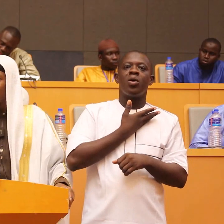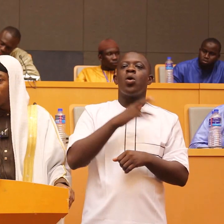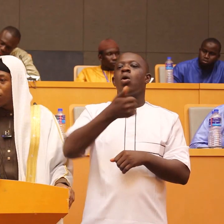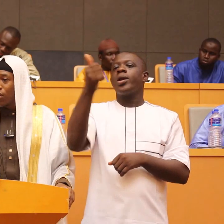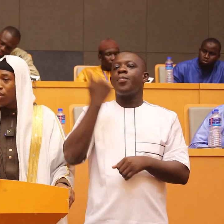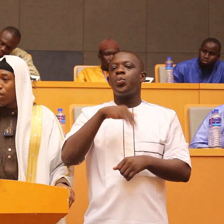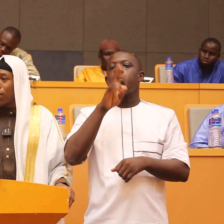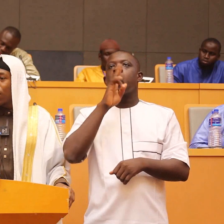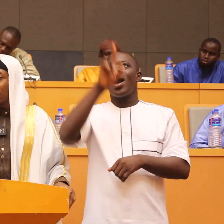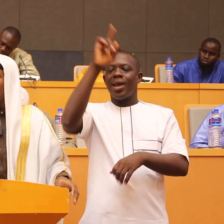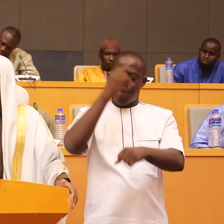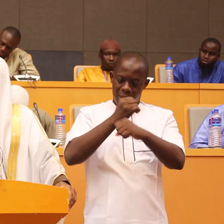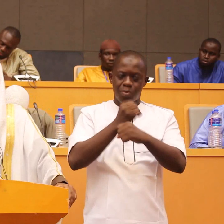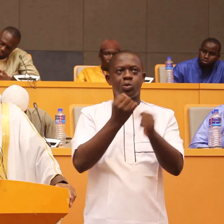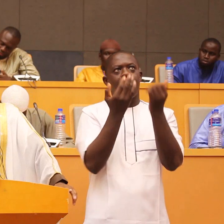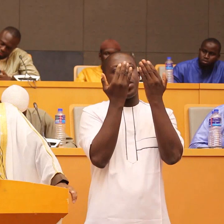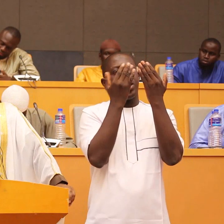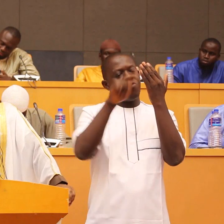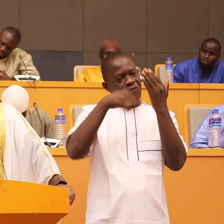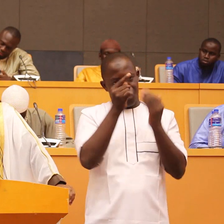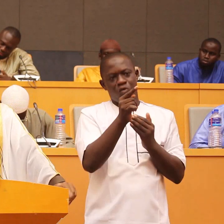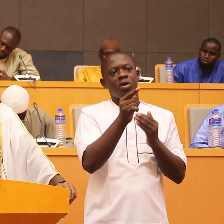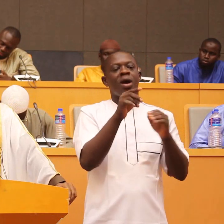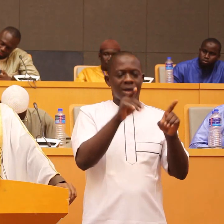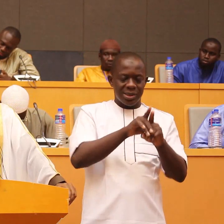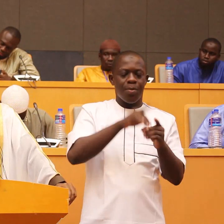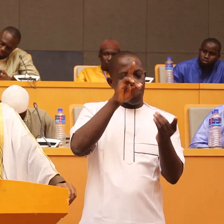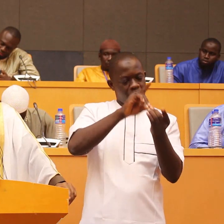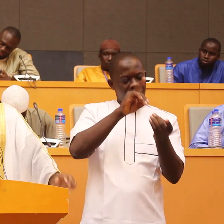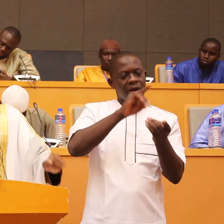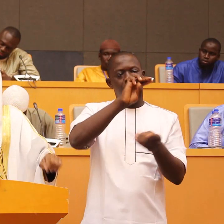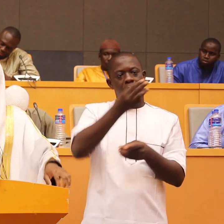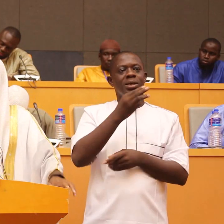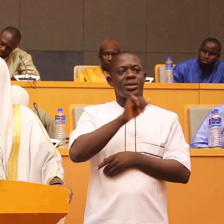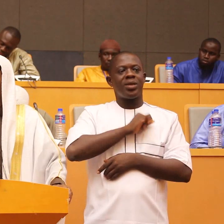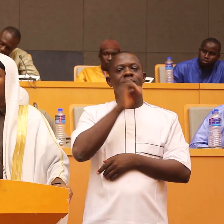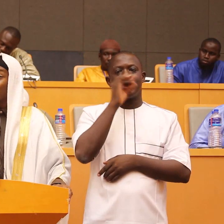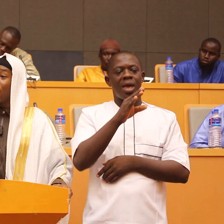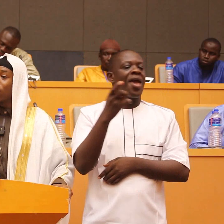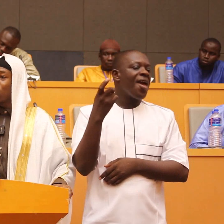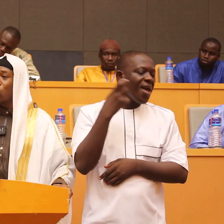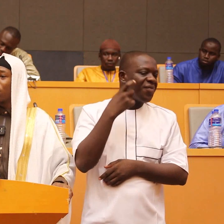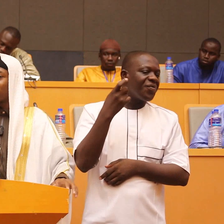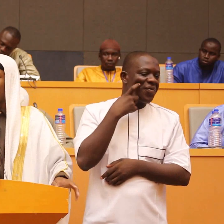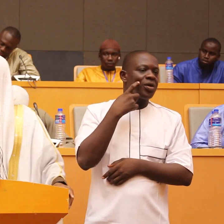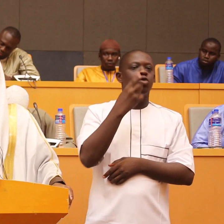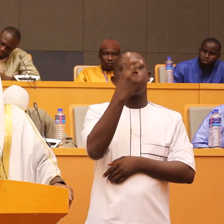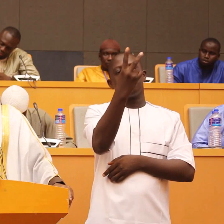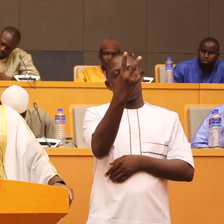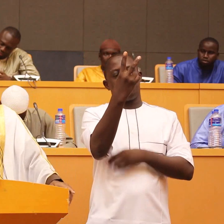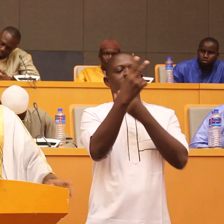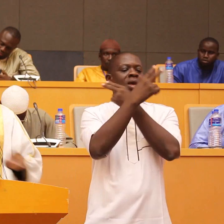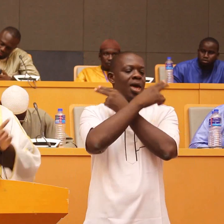pray for you in the hadith Rasulullah sallallahu alayhi wa sallam says every day two angels will descend